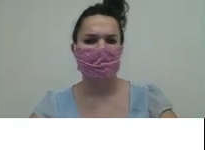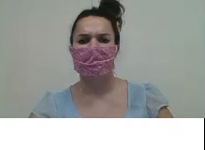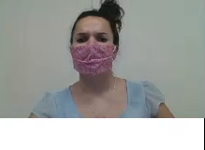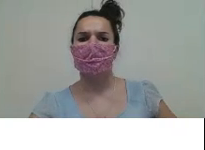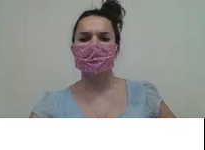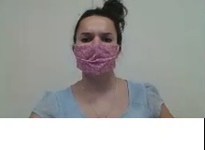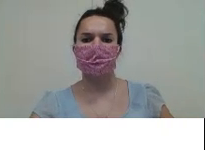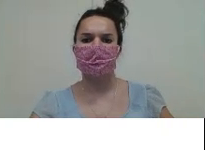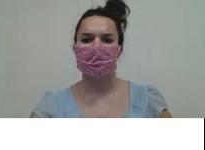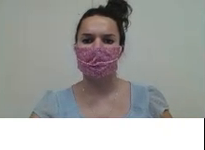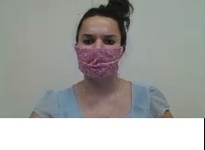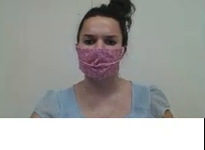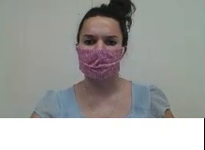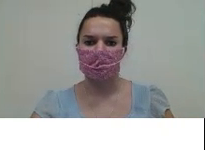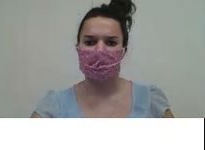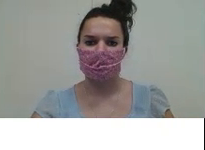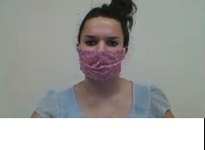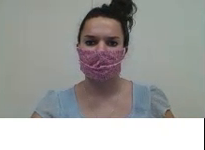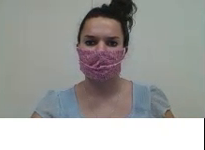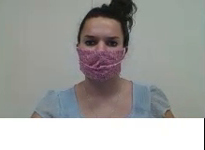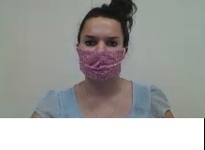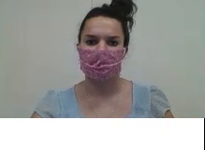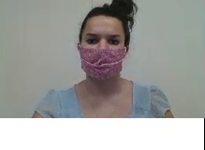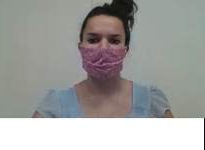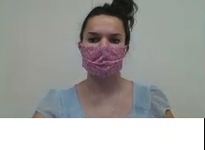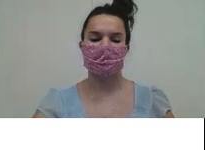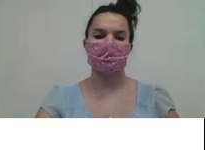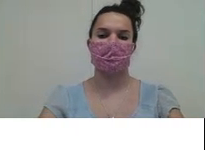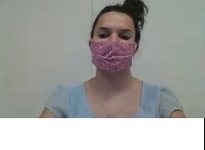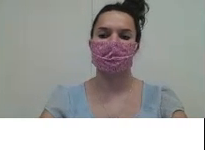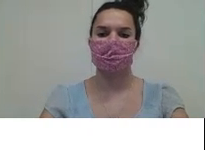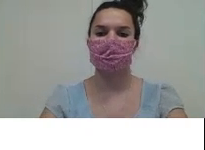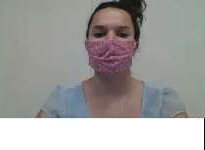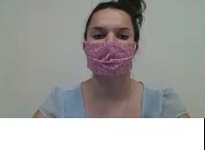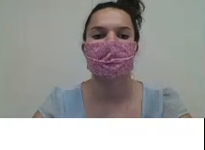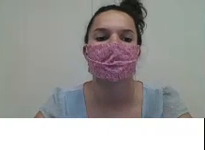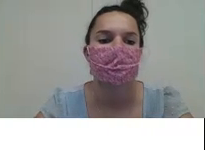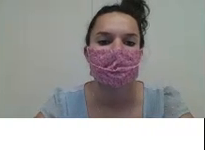like. What do you notice about it? What do you see here?